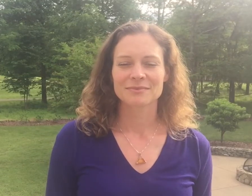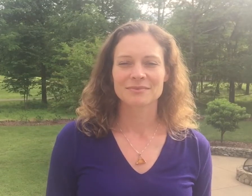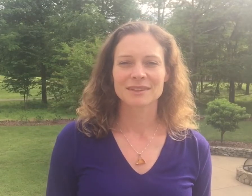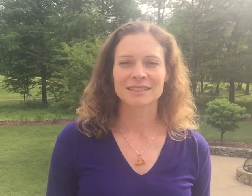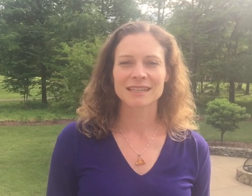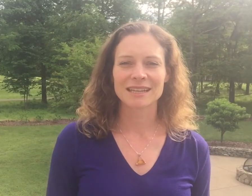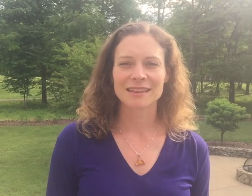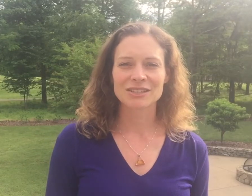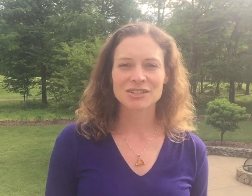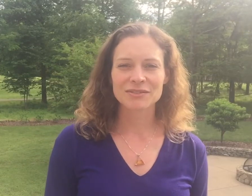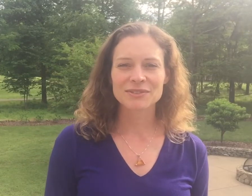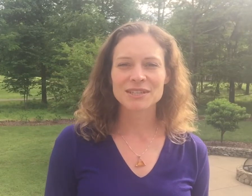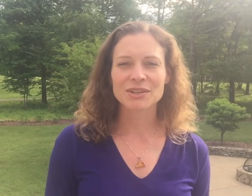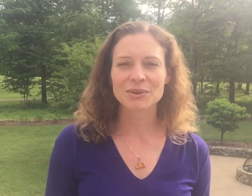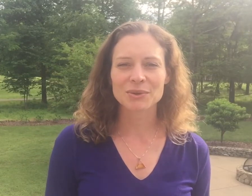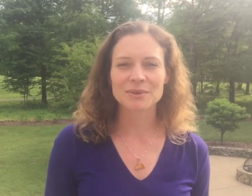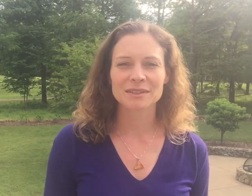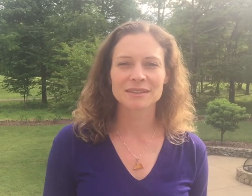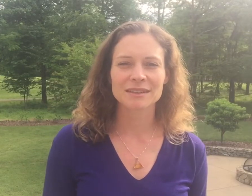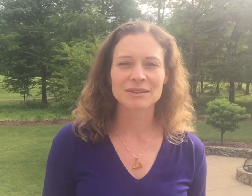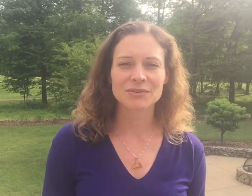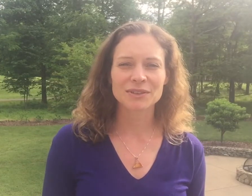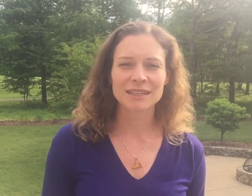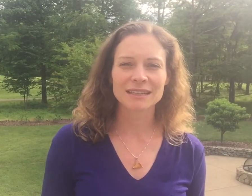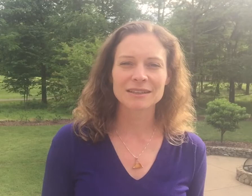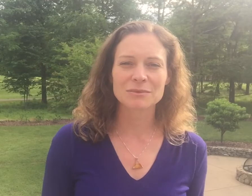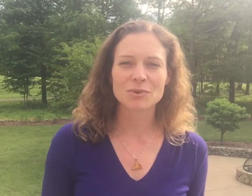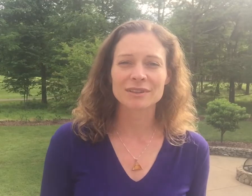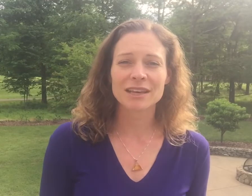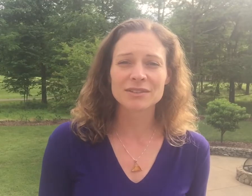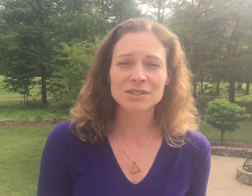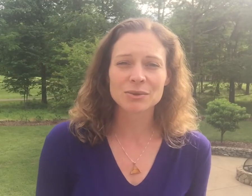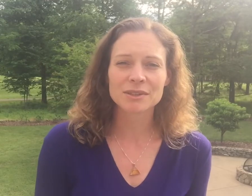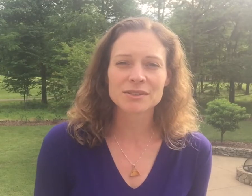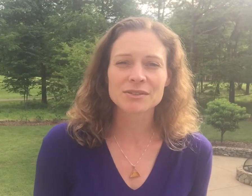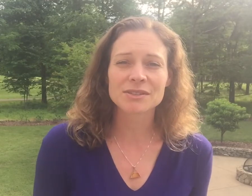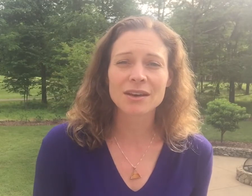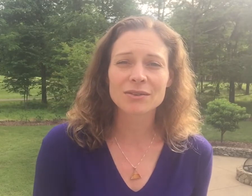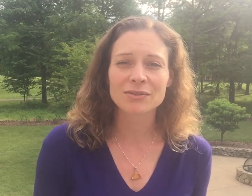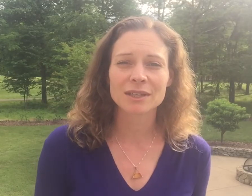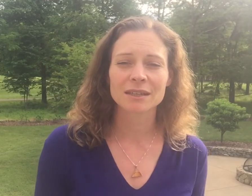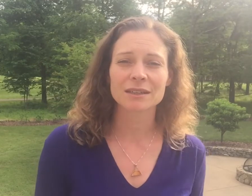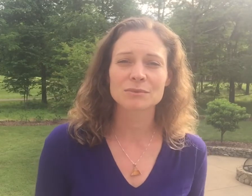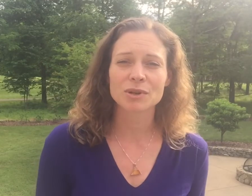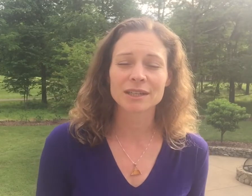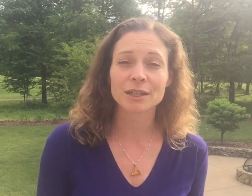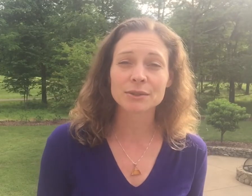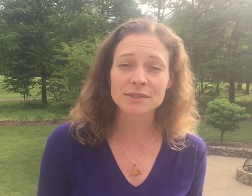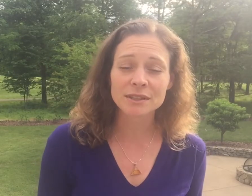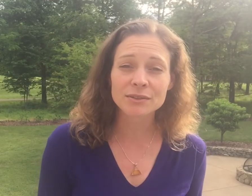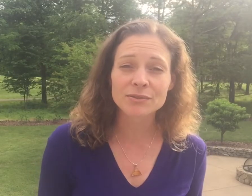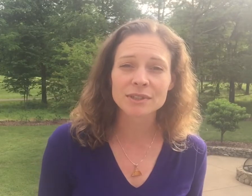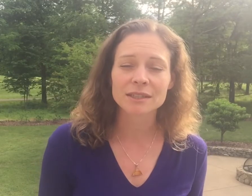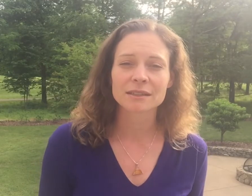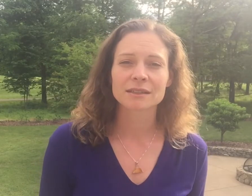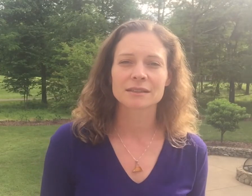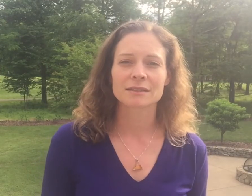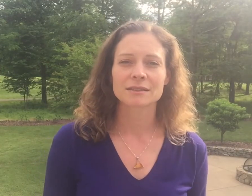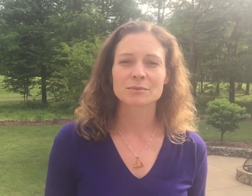Did anything shift in you? Are you feeling a little more loving towards yourself? A little more inclusive? A little